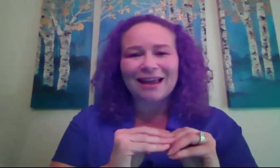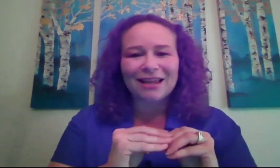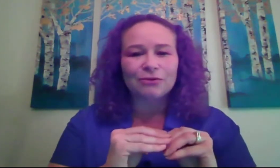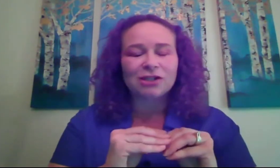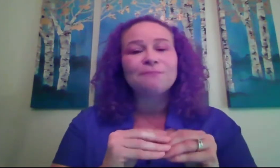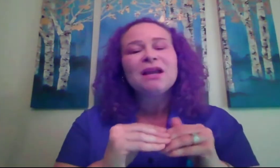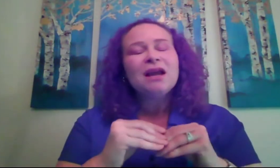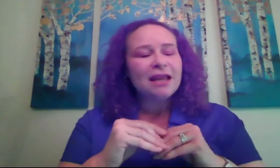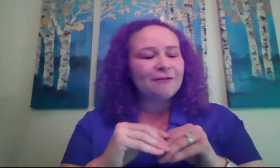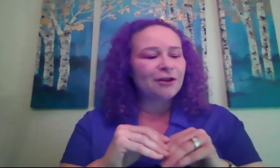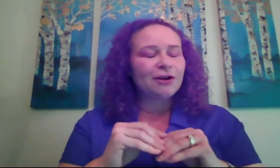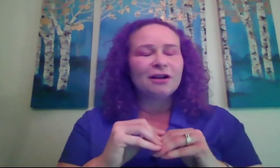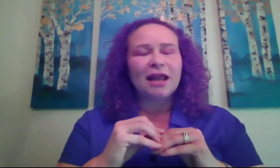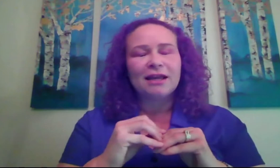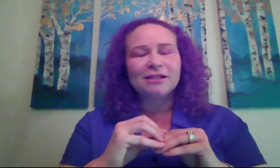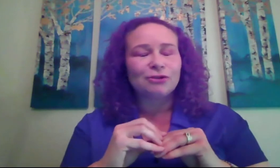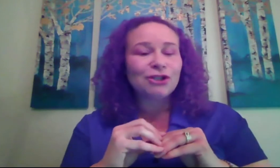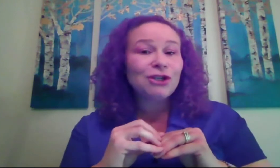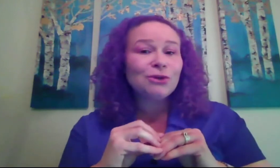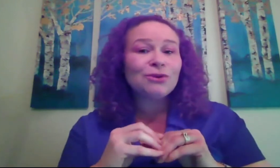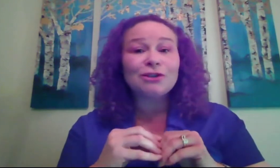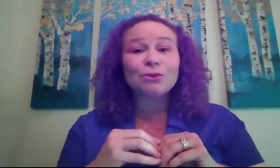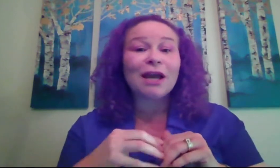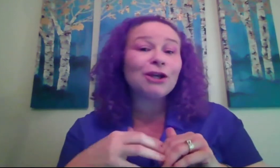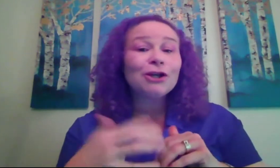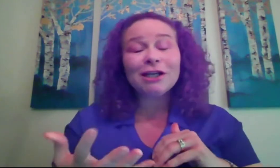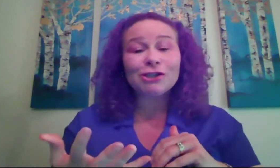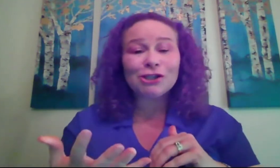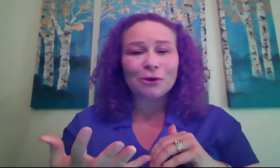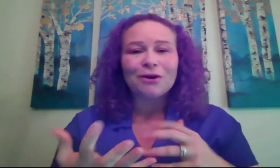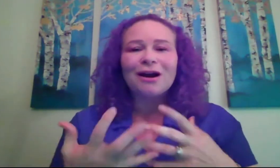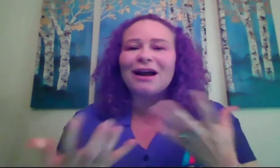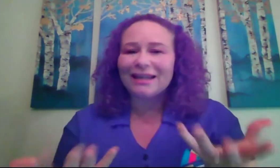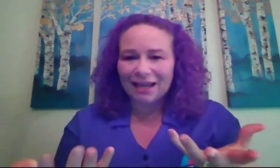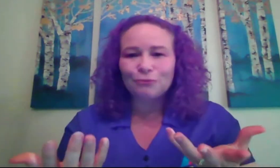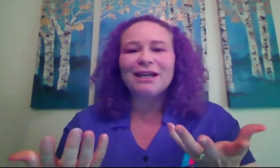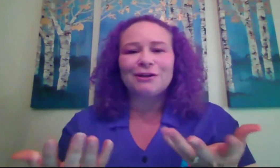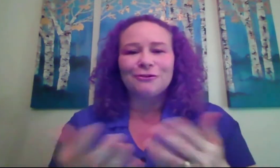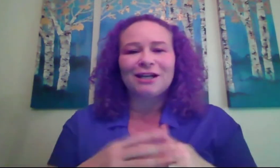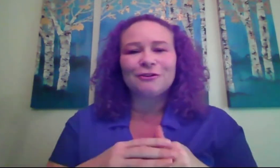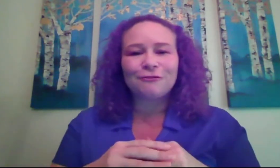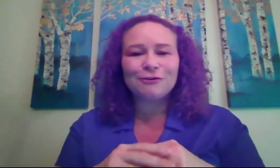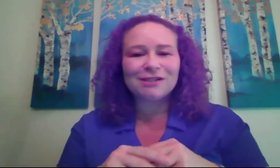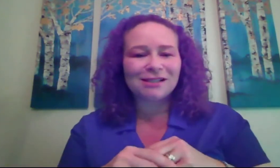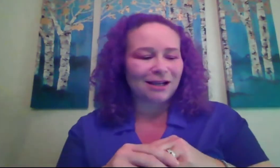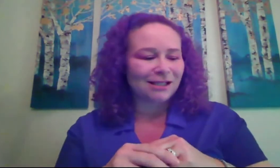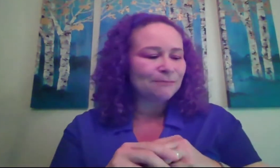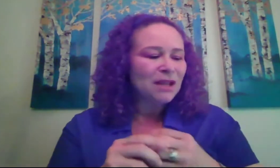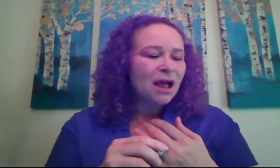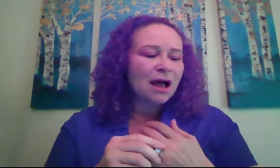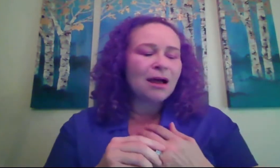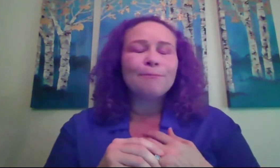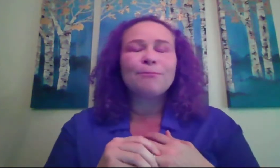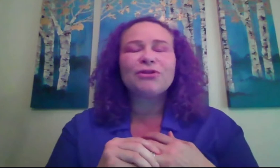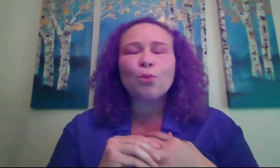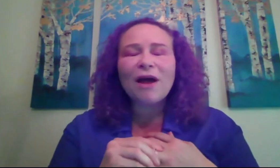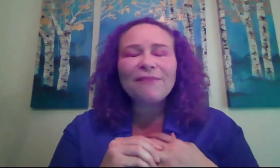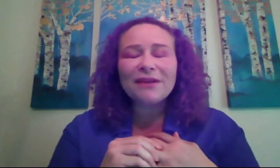language. If they're in ASL 2, they do a cooking show, again, reiterating their food signs. But the one thing they